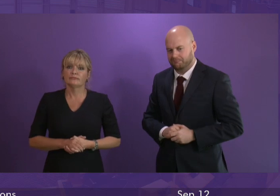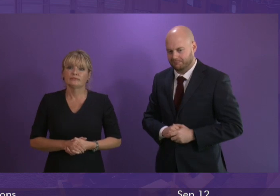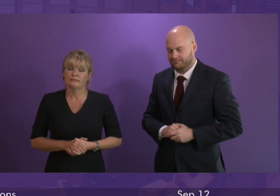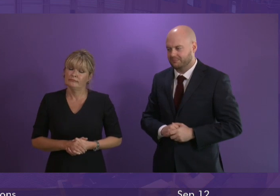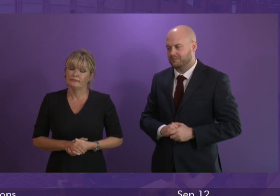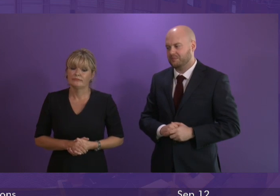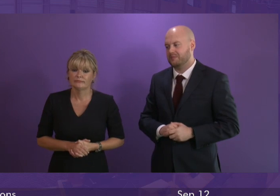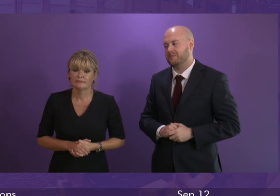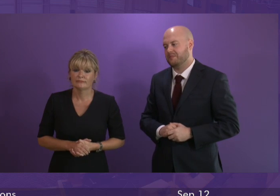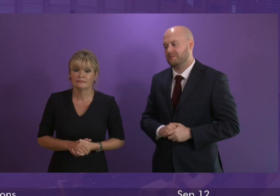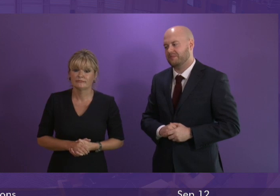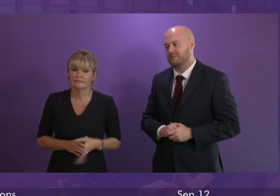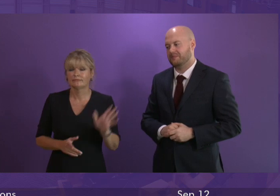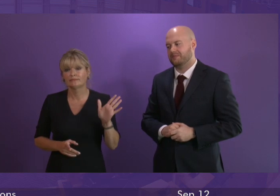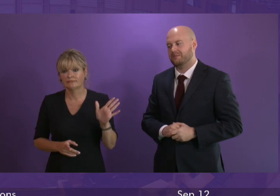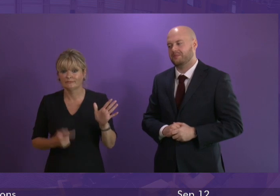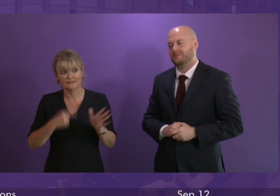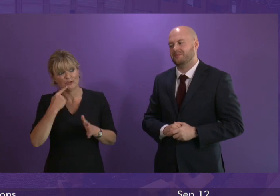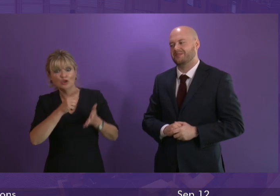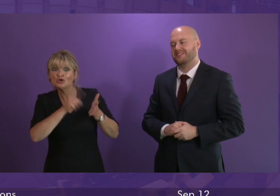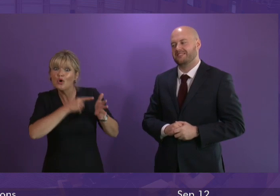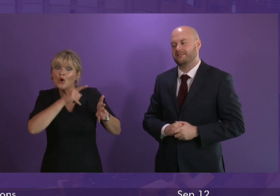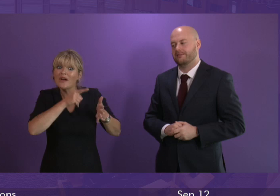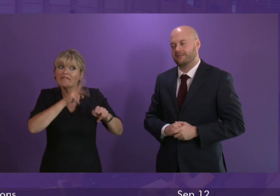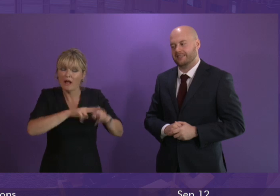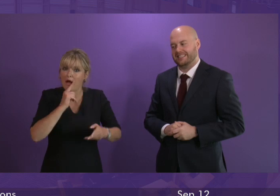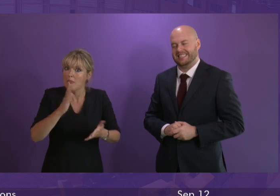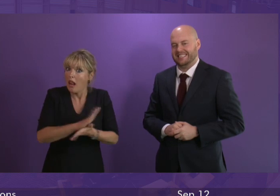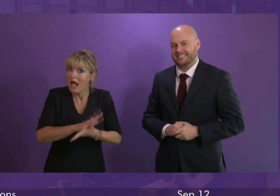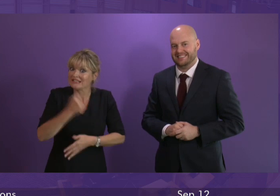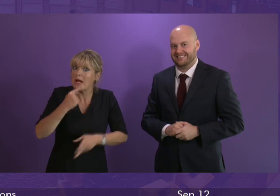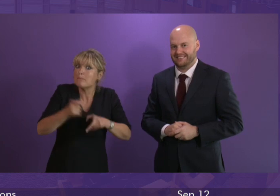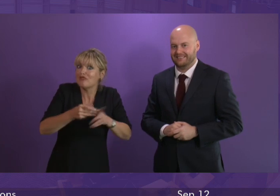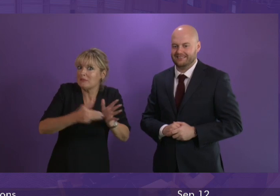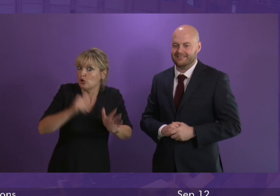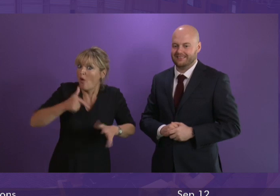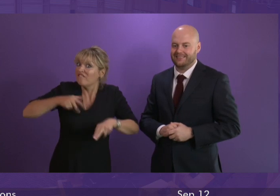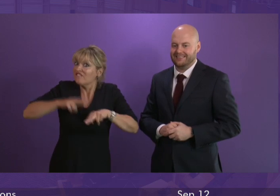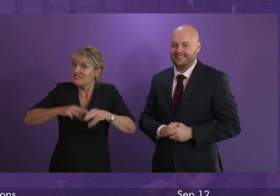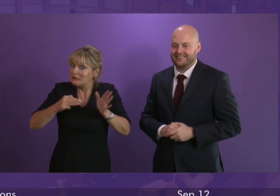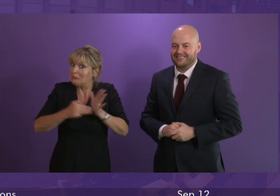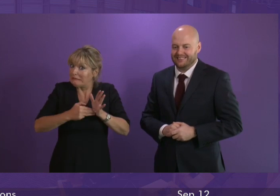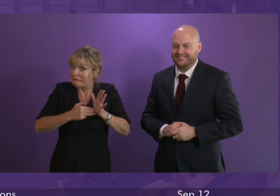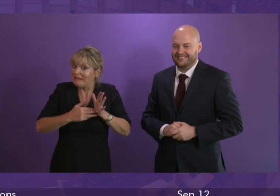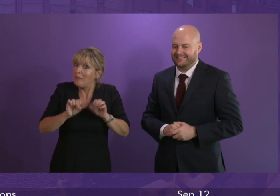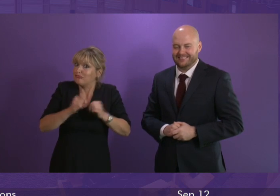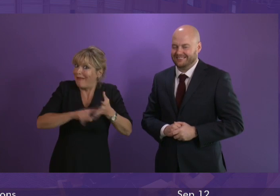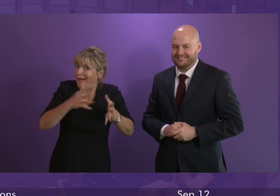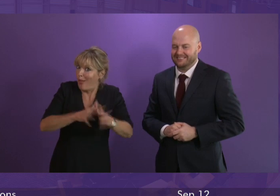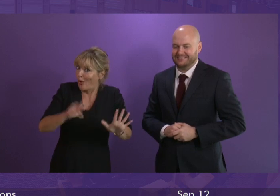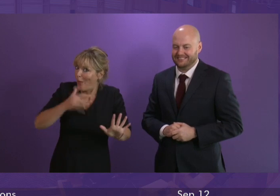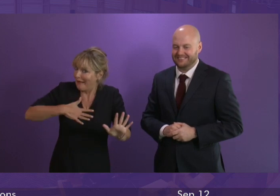well I'm very glad firstly that John Ferry clarified that it was the prime minister that was found by the court of session yesterday to have acted unlawfully and